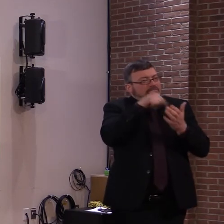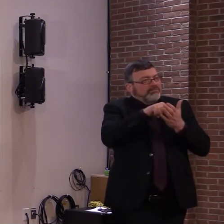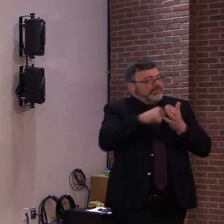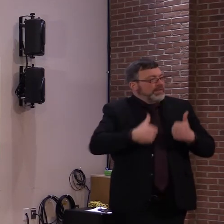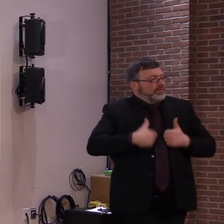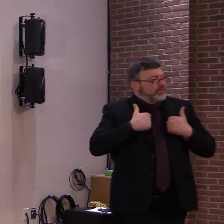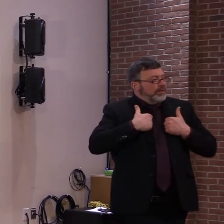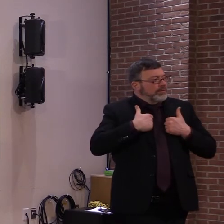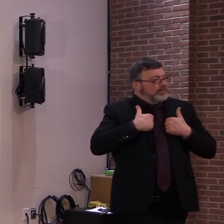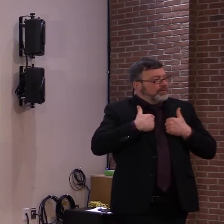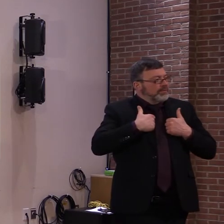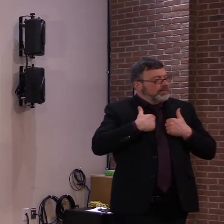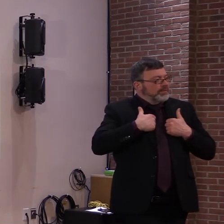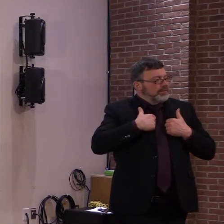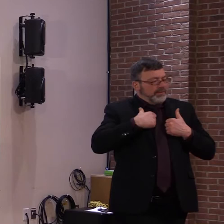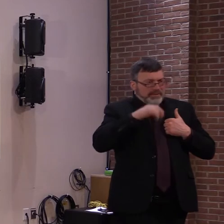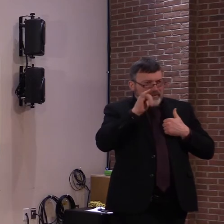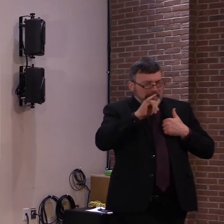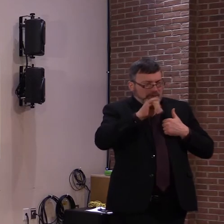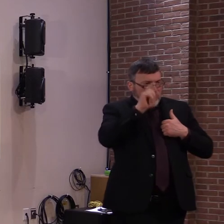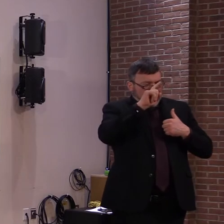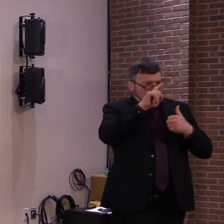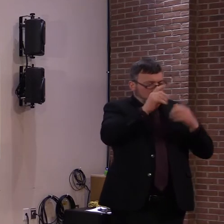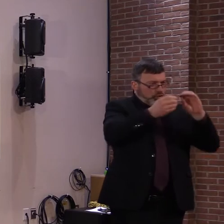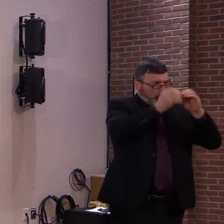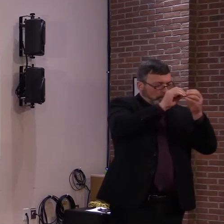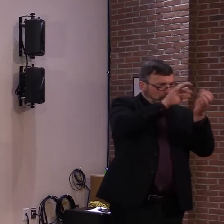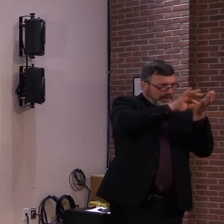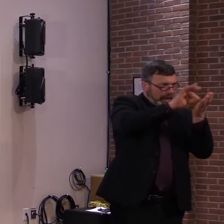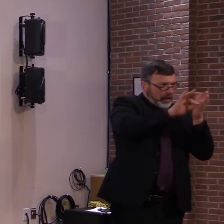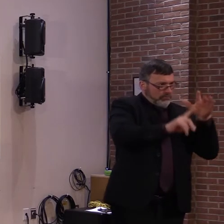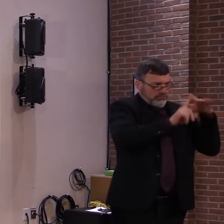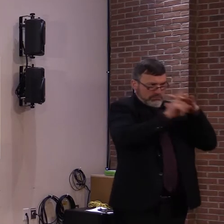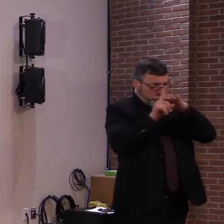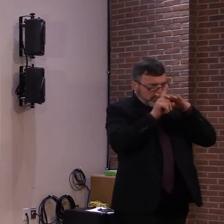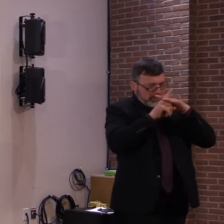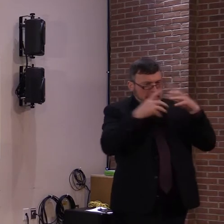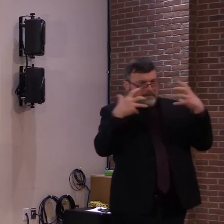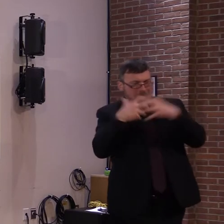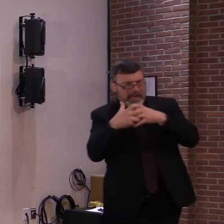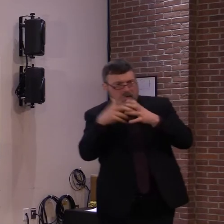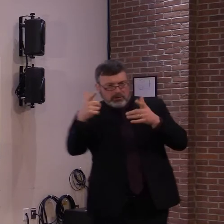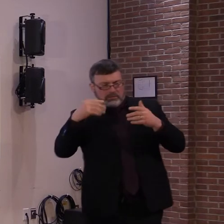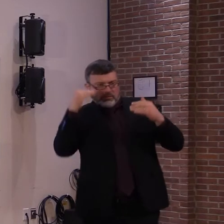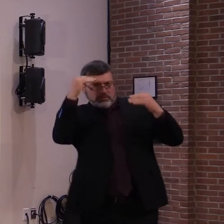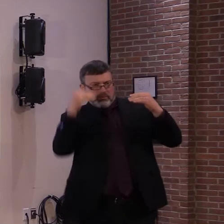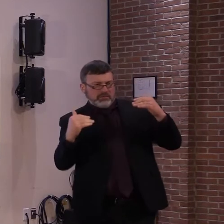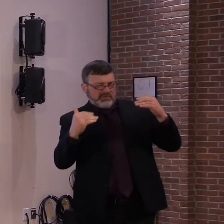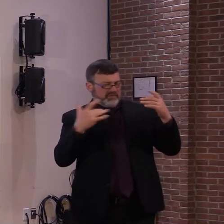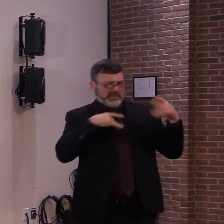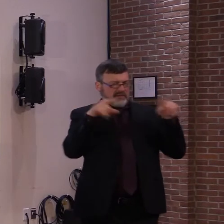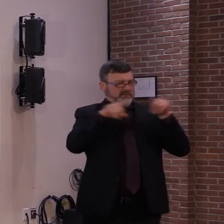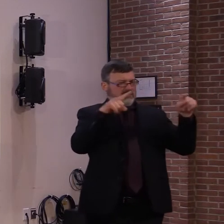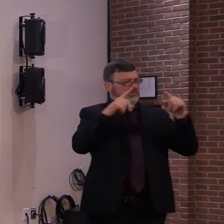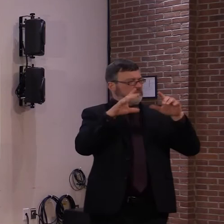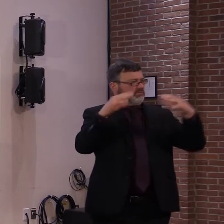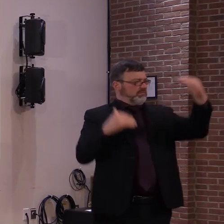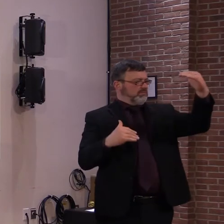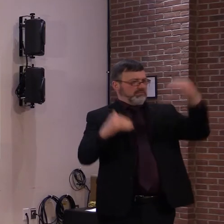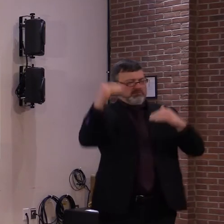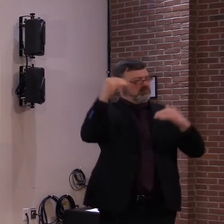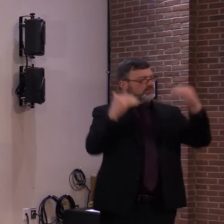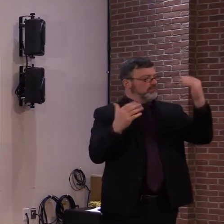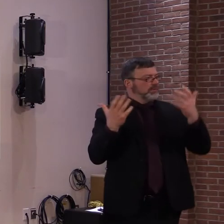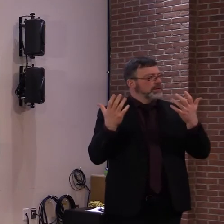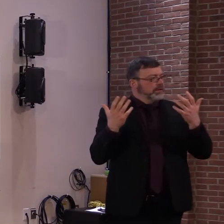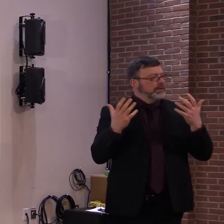logged based on their town. They're basically getting logged based on the town where their zip code is. Um,